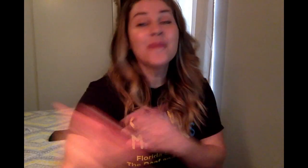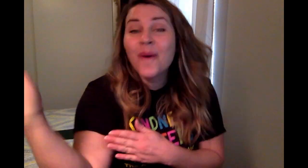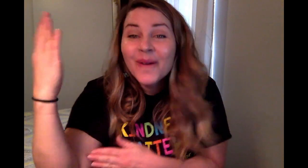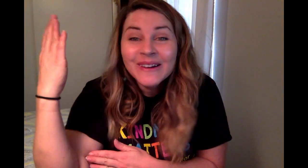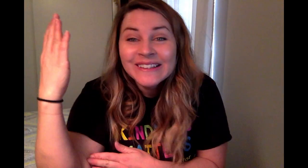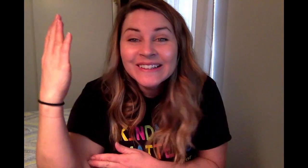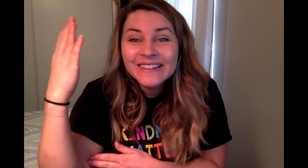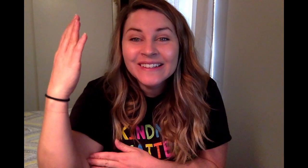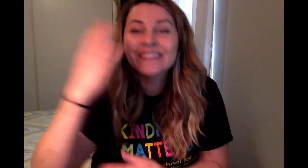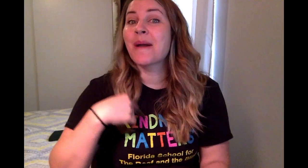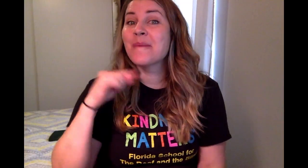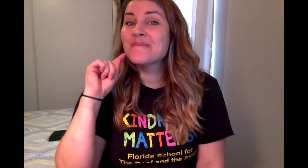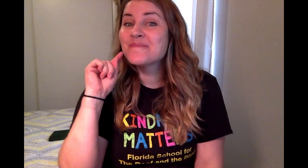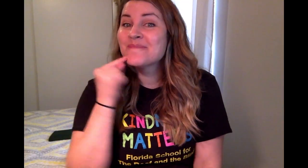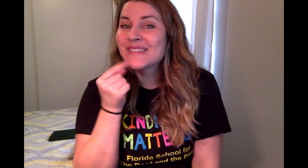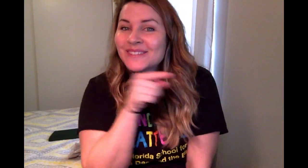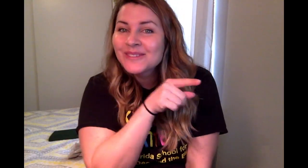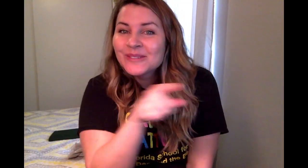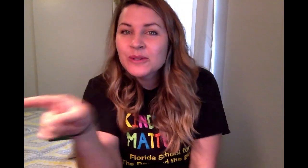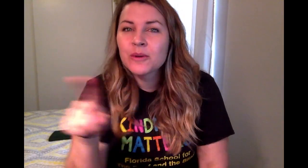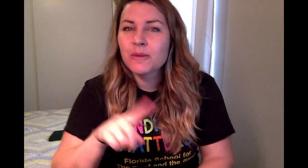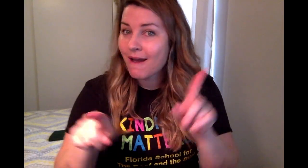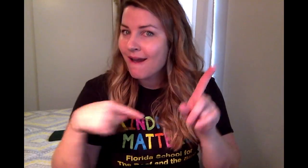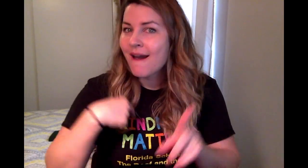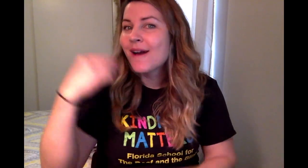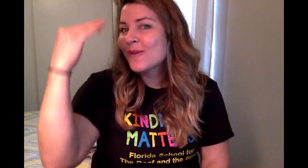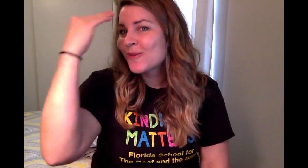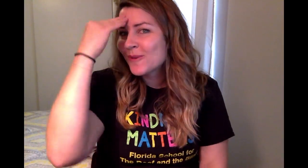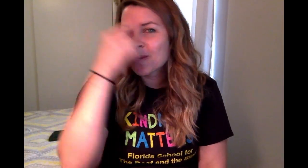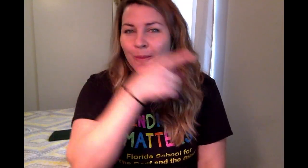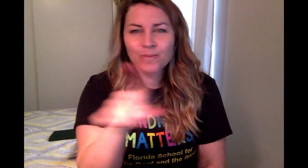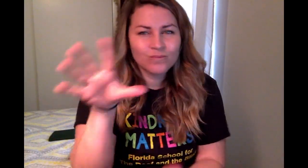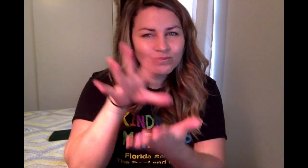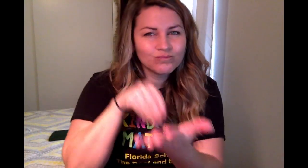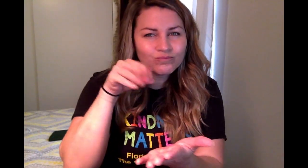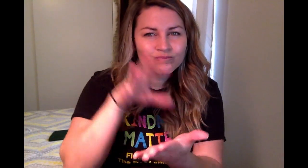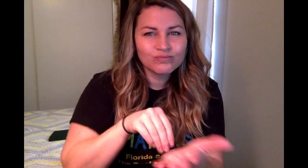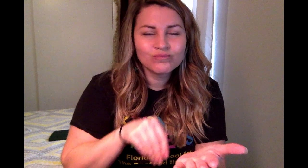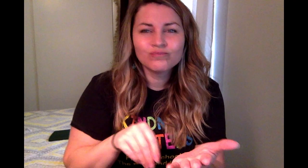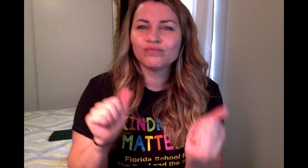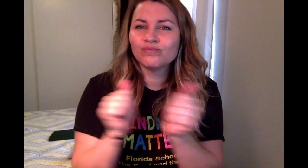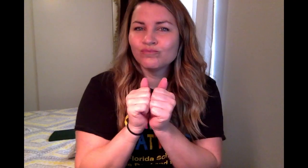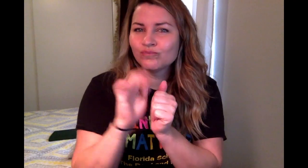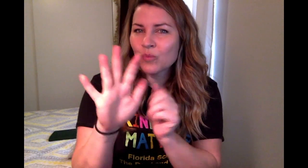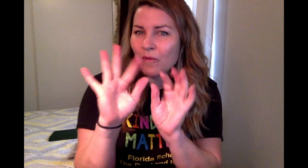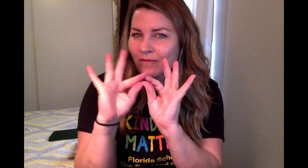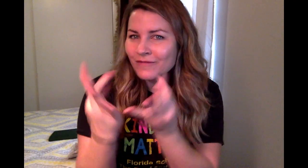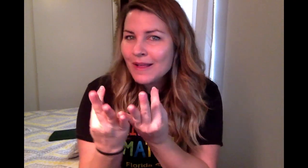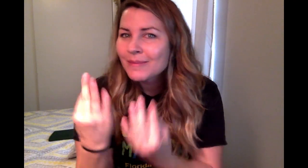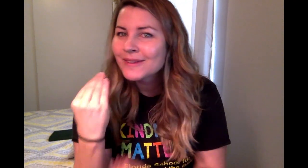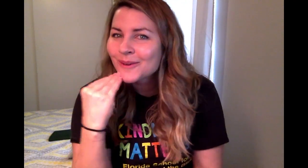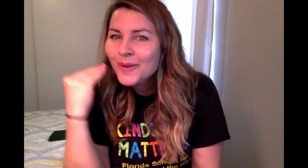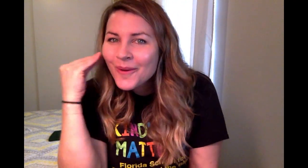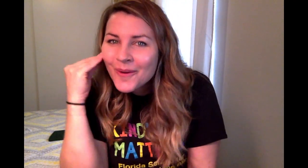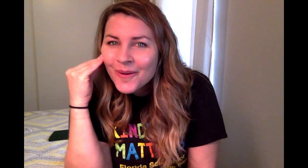morning. I miss you. But I know that you are learning with your families at home